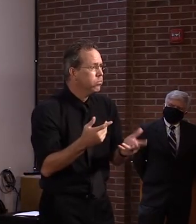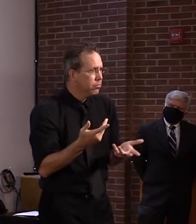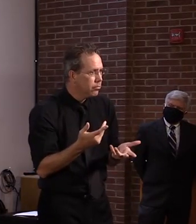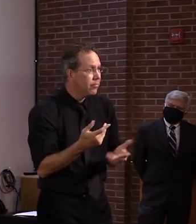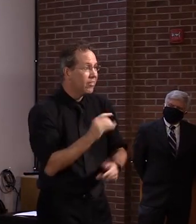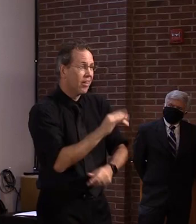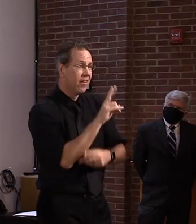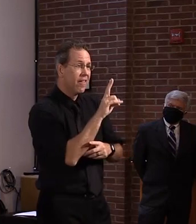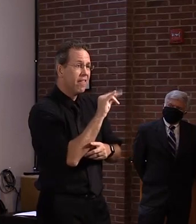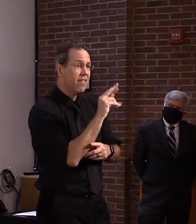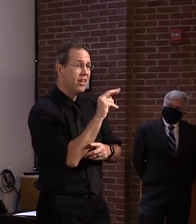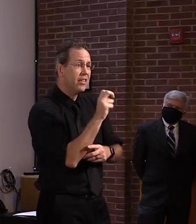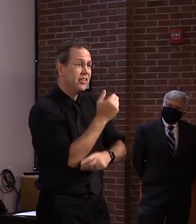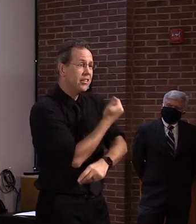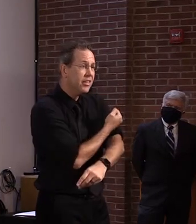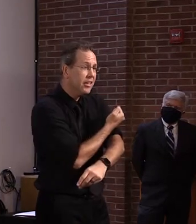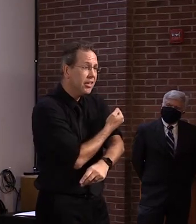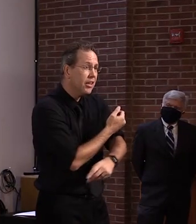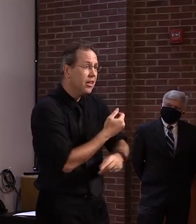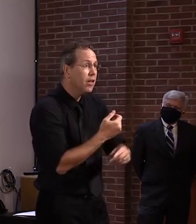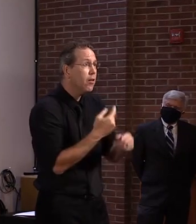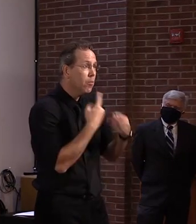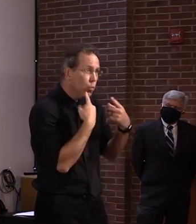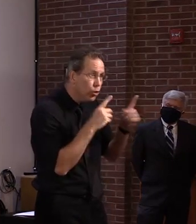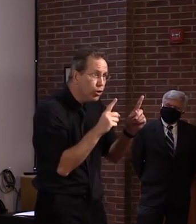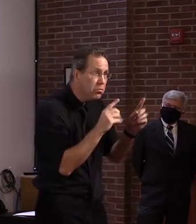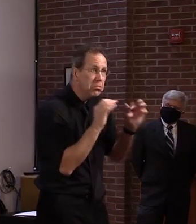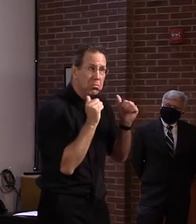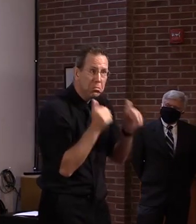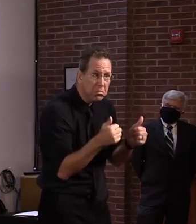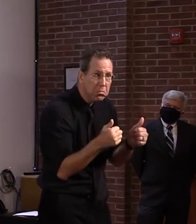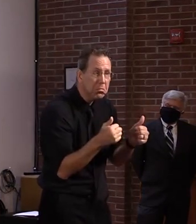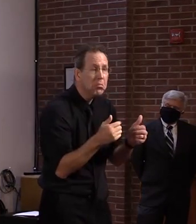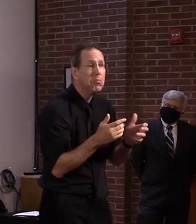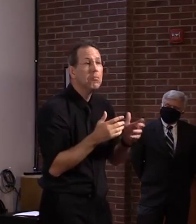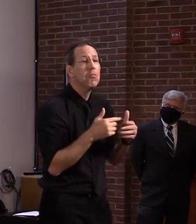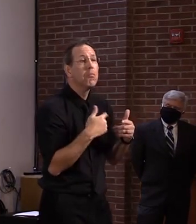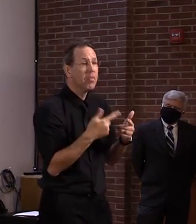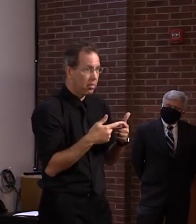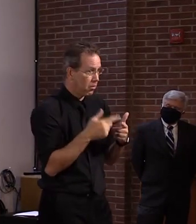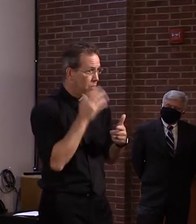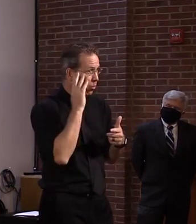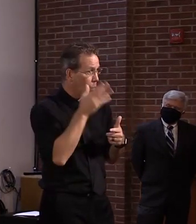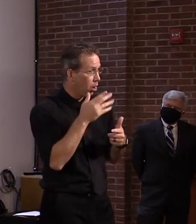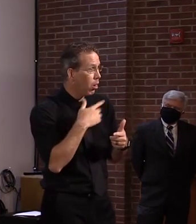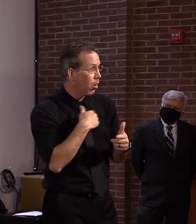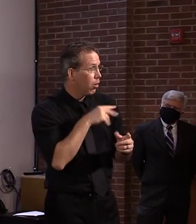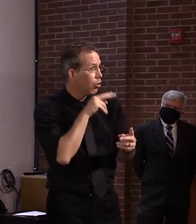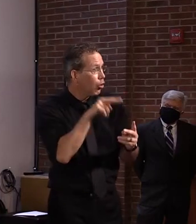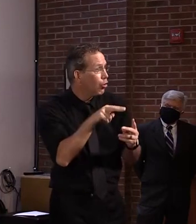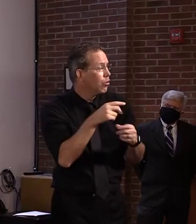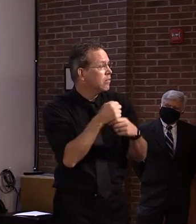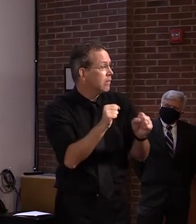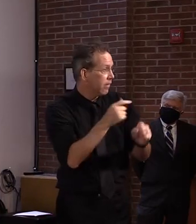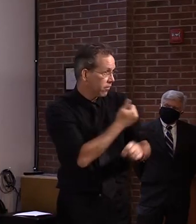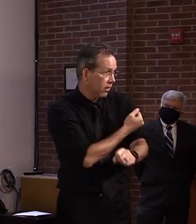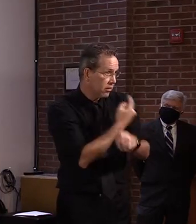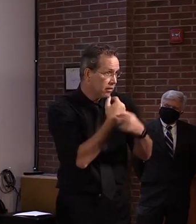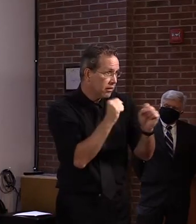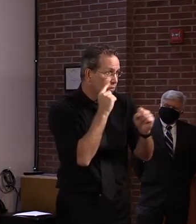equally with safety of the vaccine are going to be very, very important considerations. So,